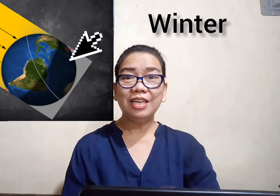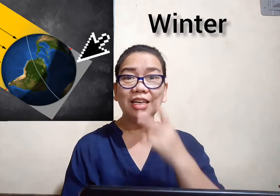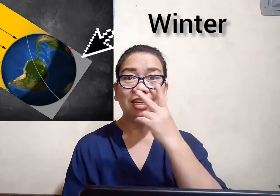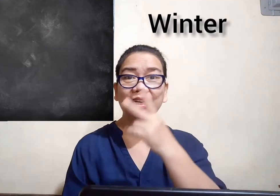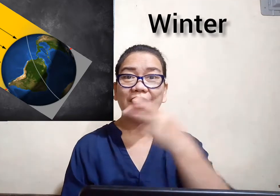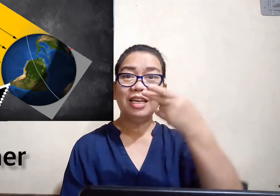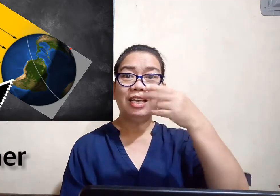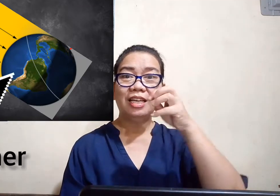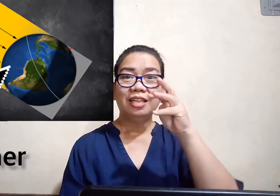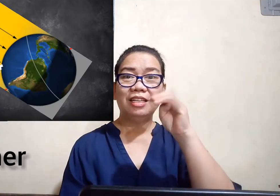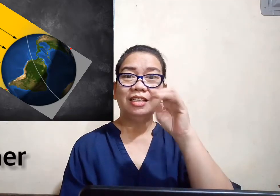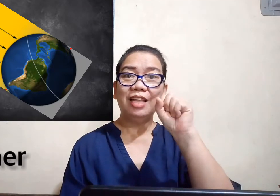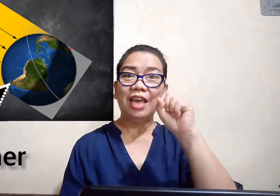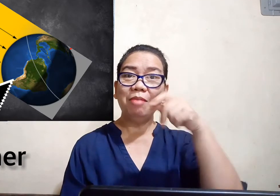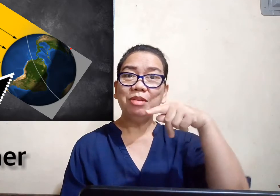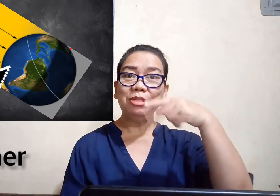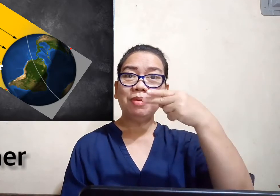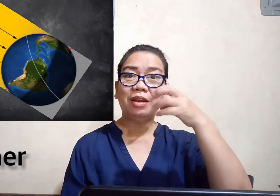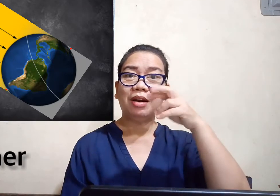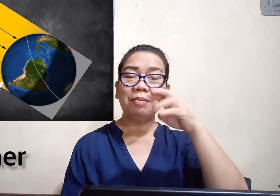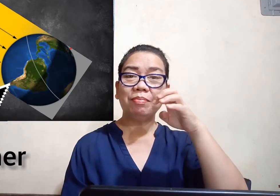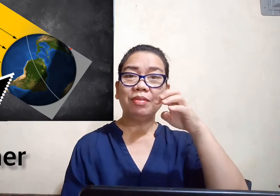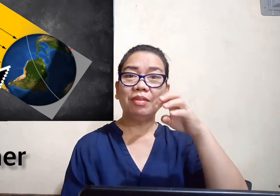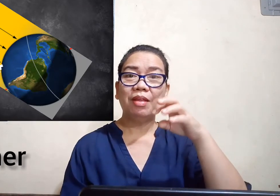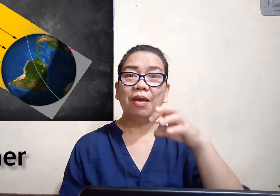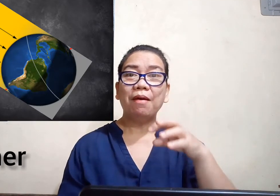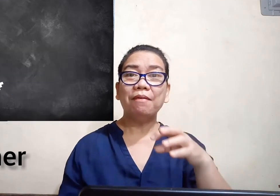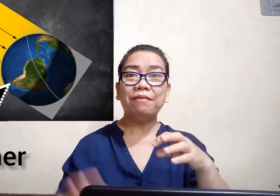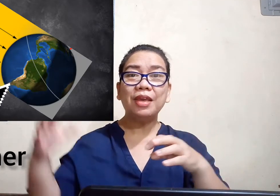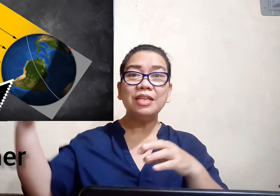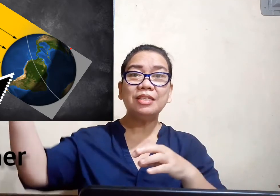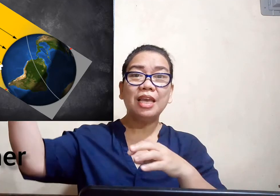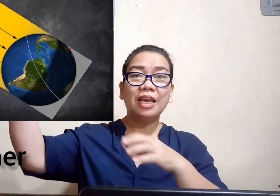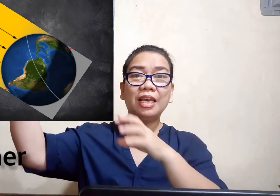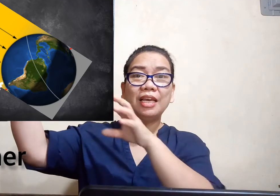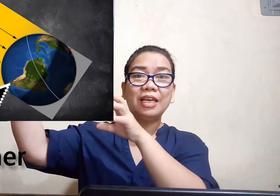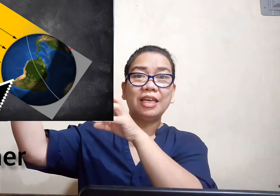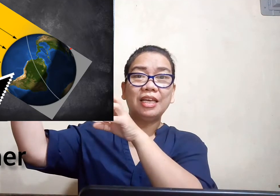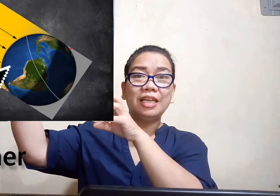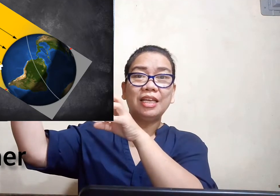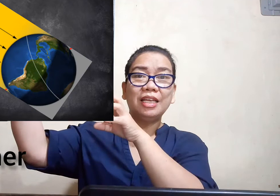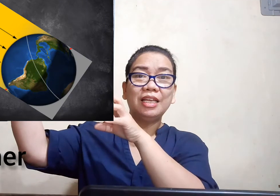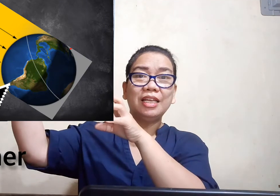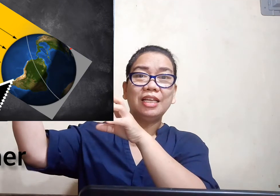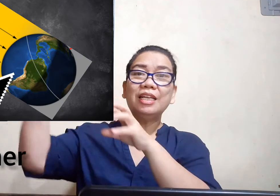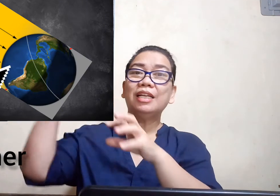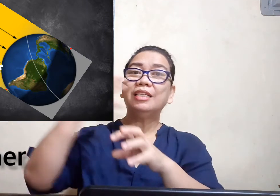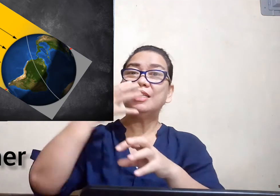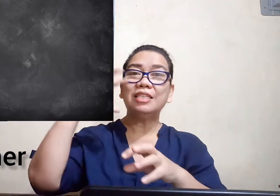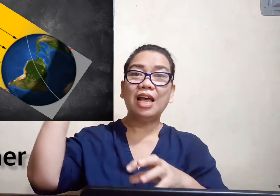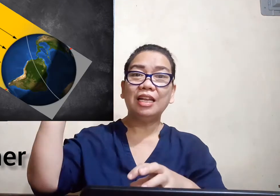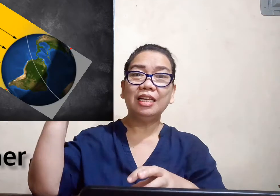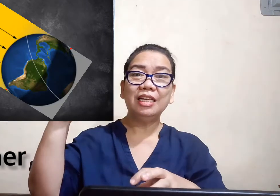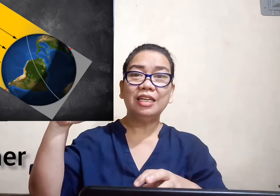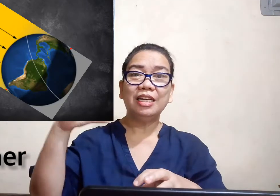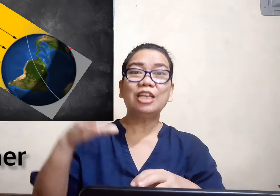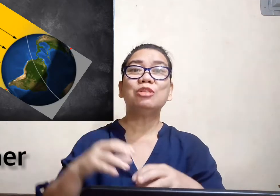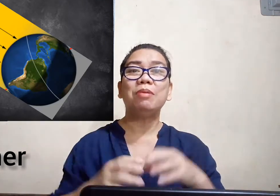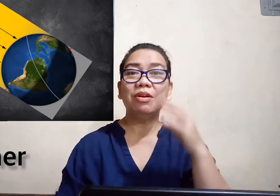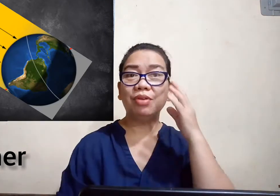the hemisphere facing facing the Sun experience